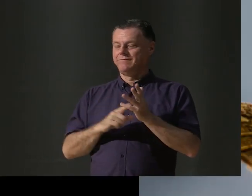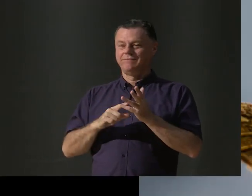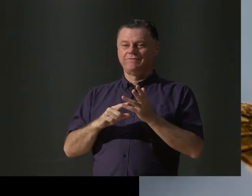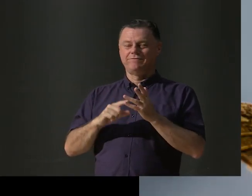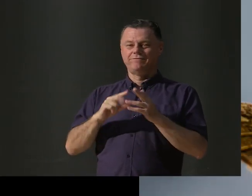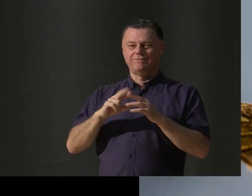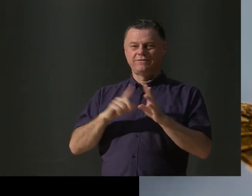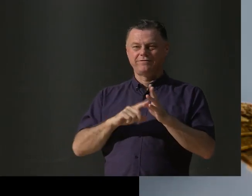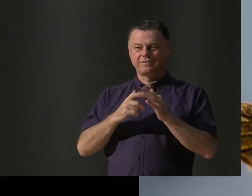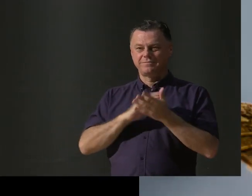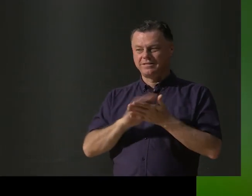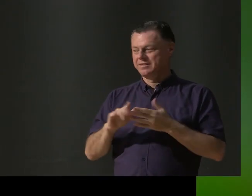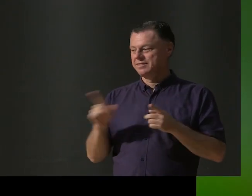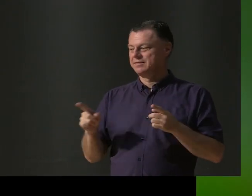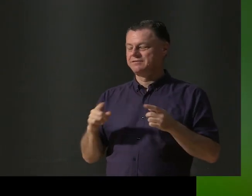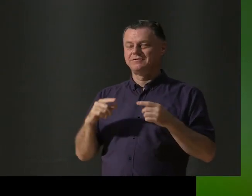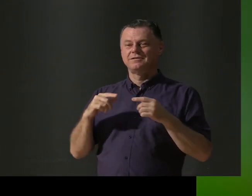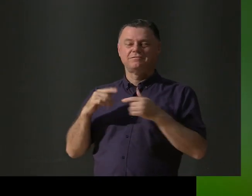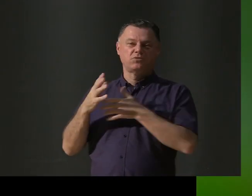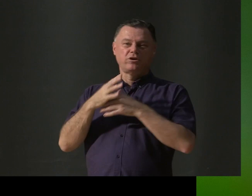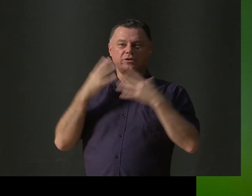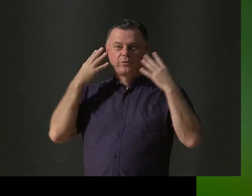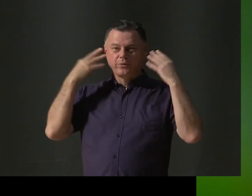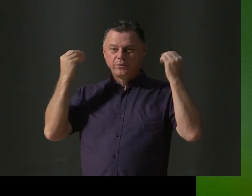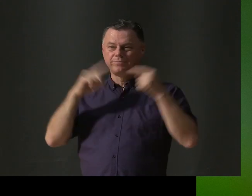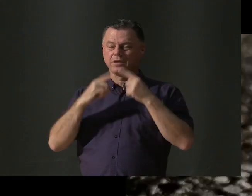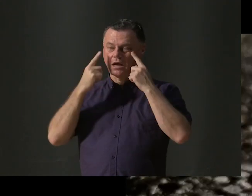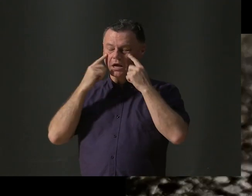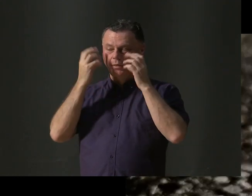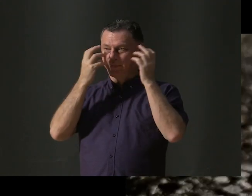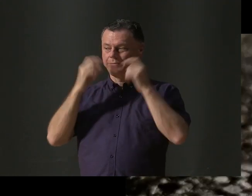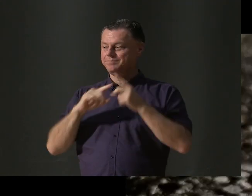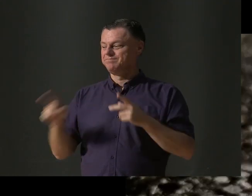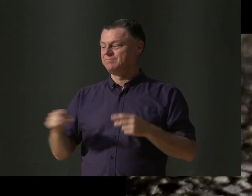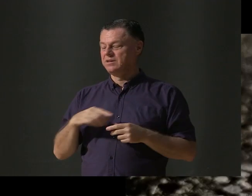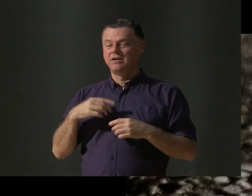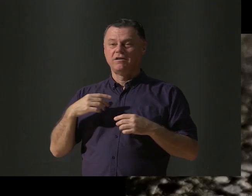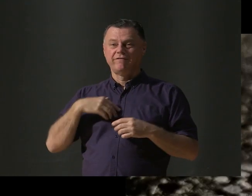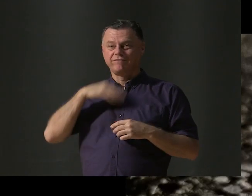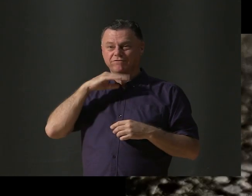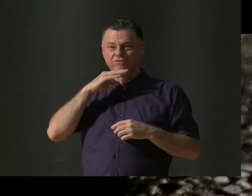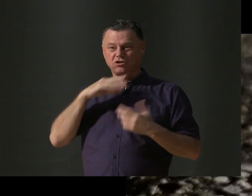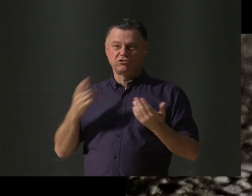Googly-eyed spiders. Even chubber frogs are just as adorable.